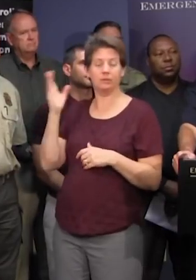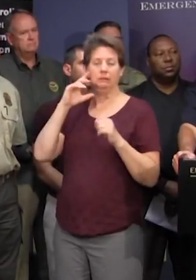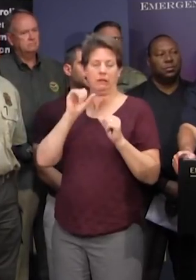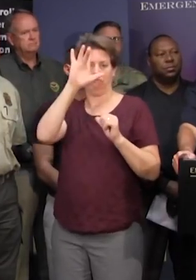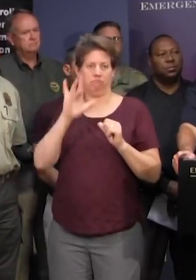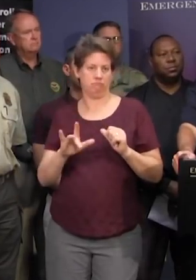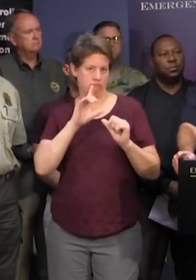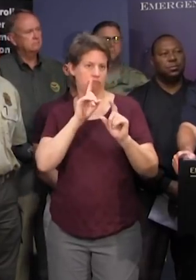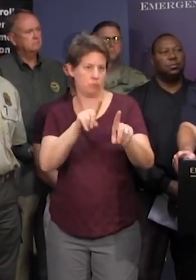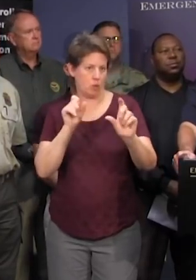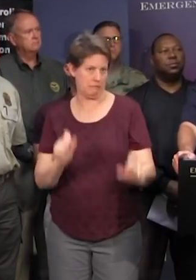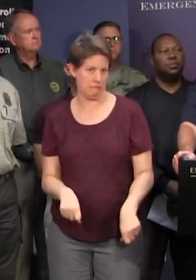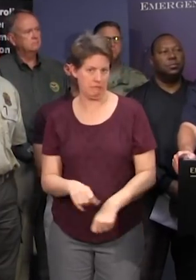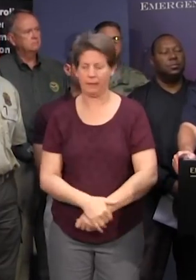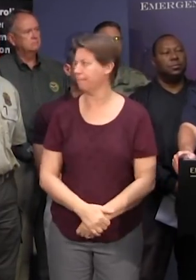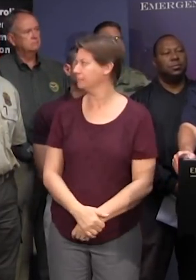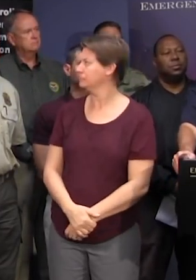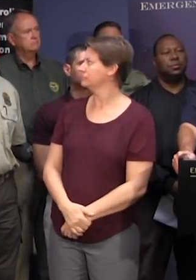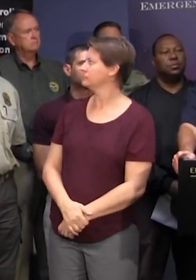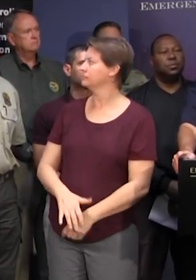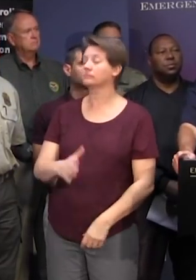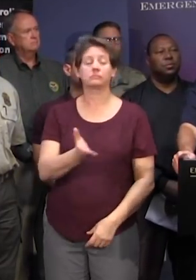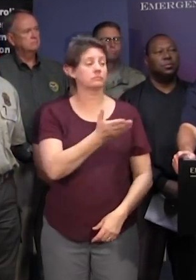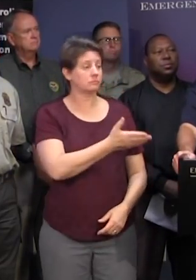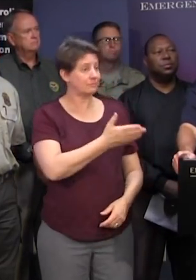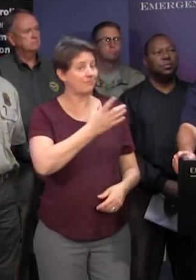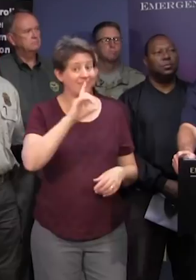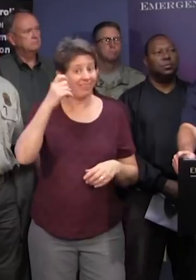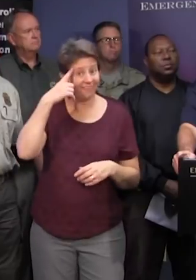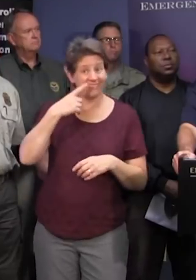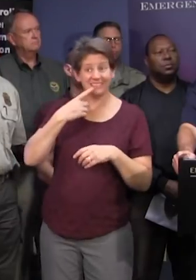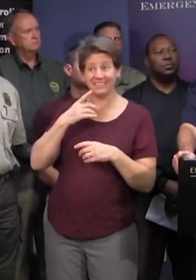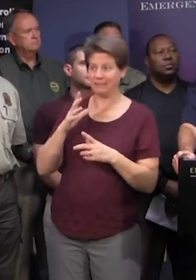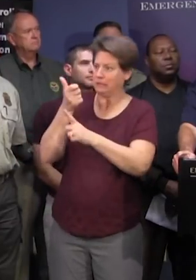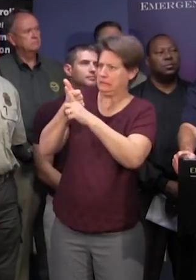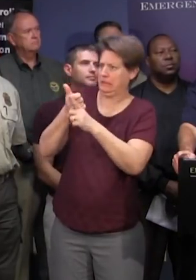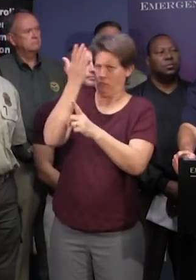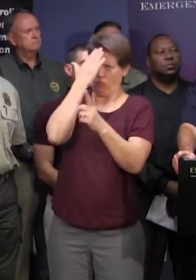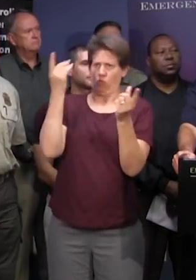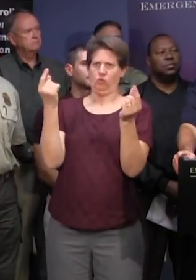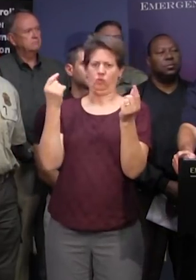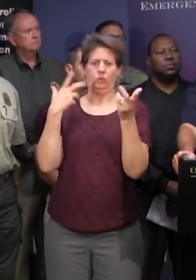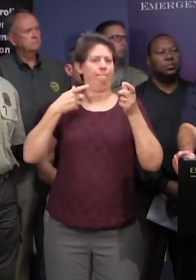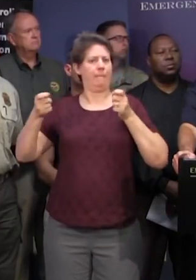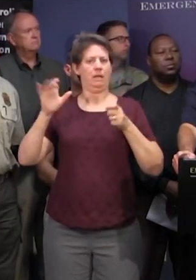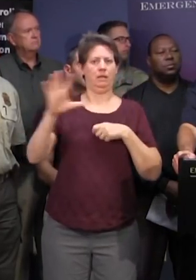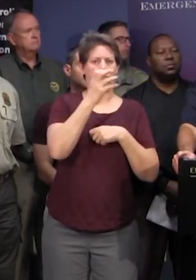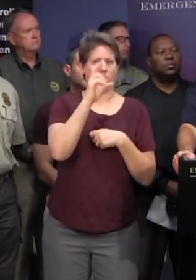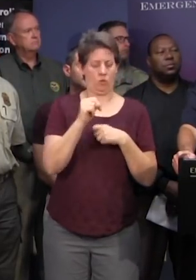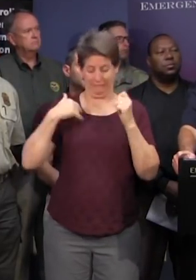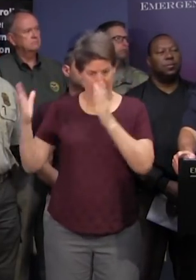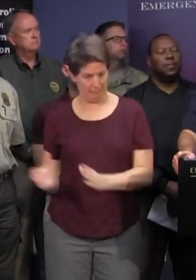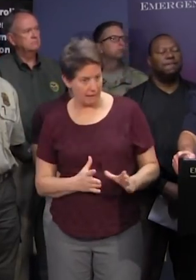you to do that and just what the governor said be your own emergency manager uh have a plan and be ready to react